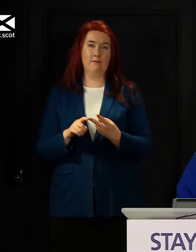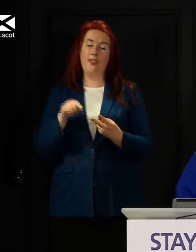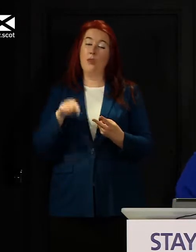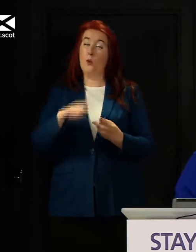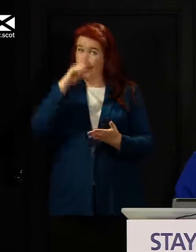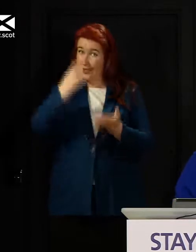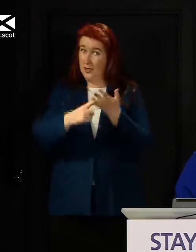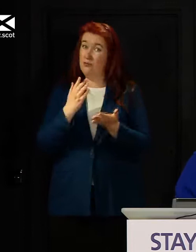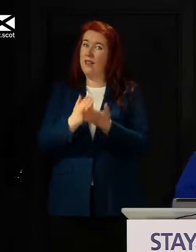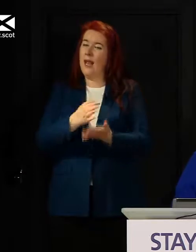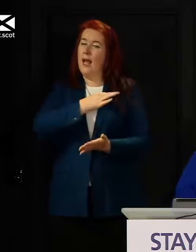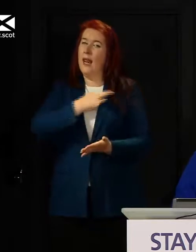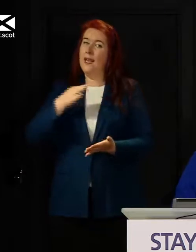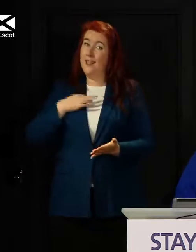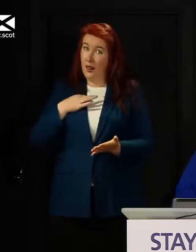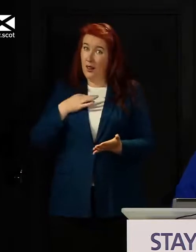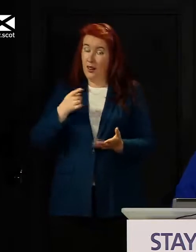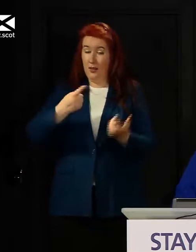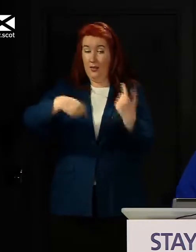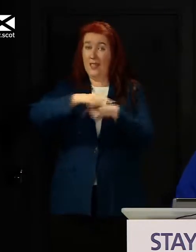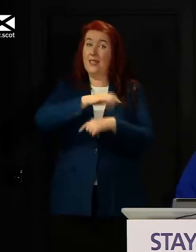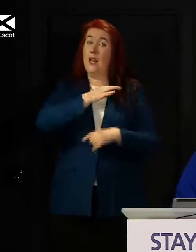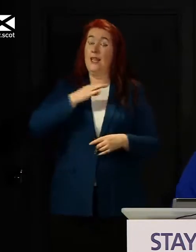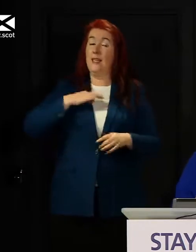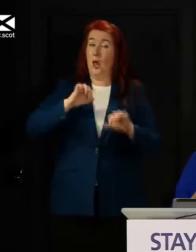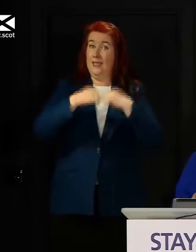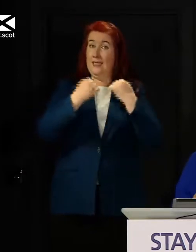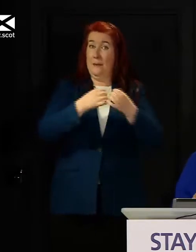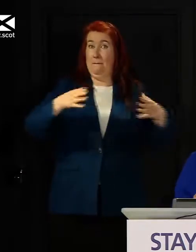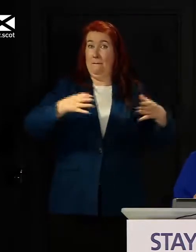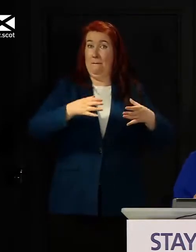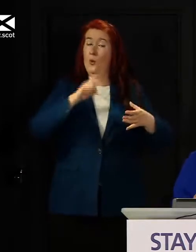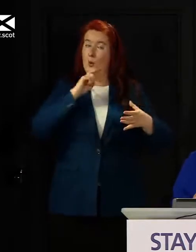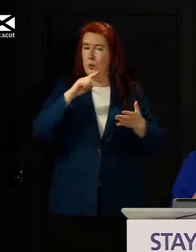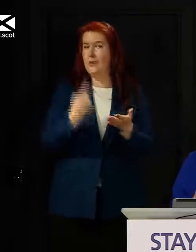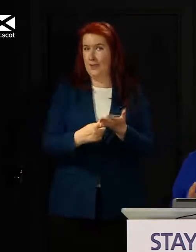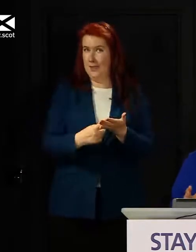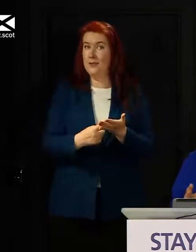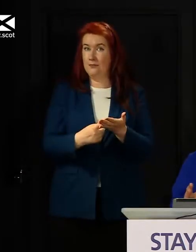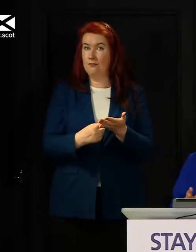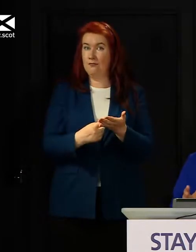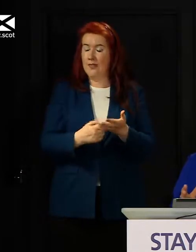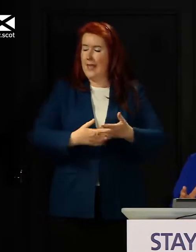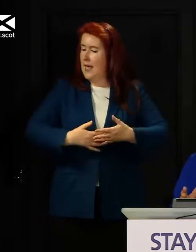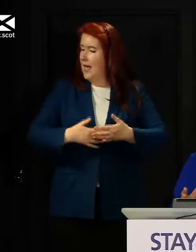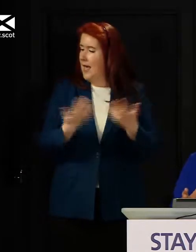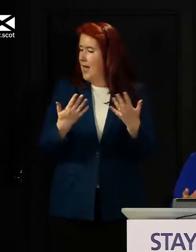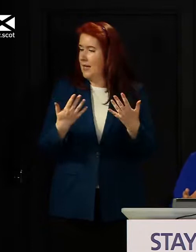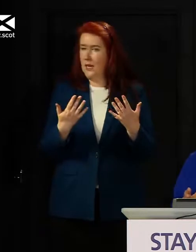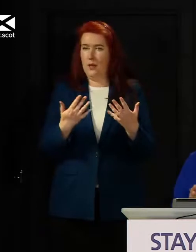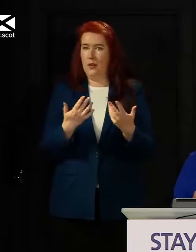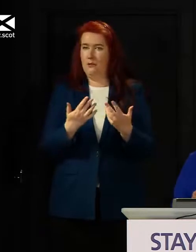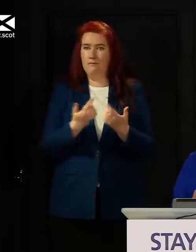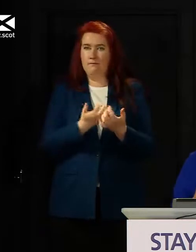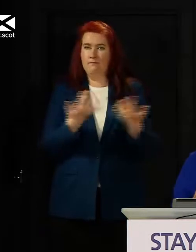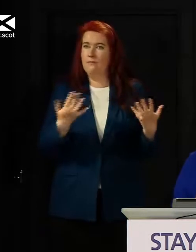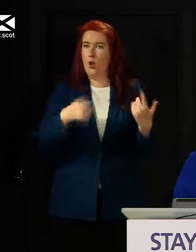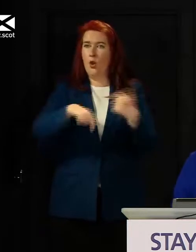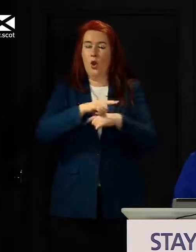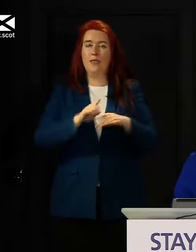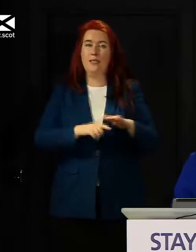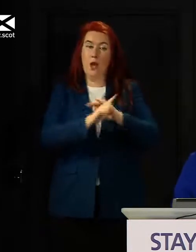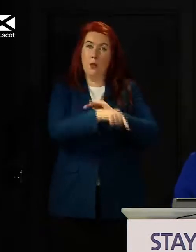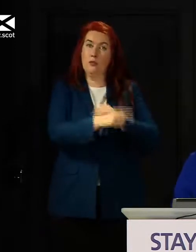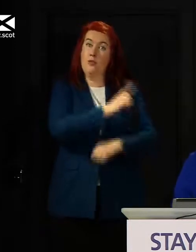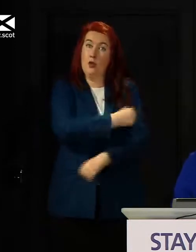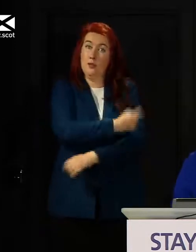decisions between clinical teams in terms of any level of discharge where the